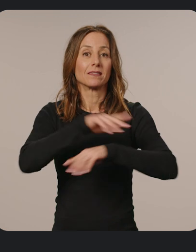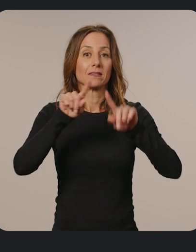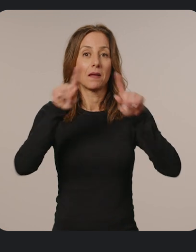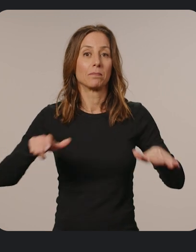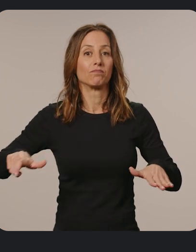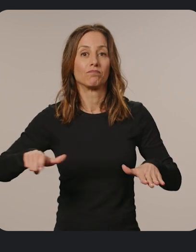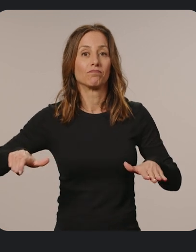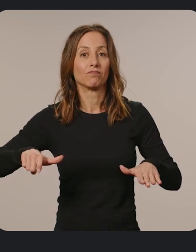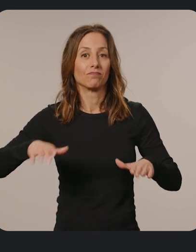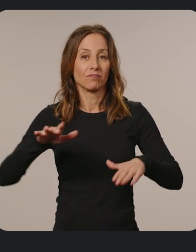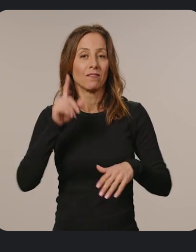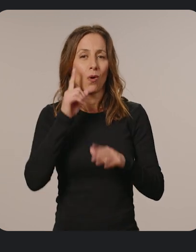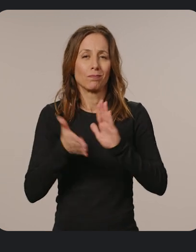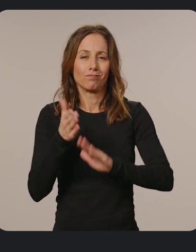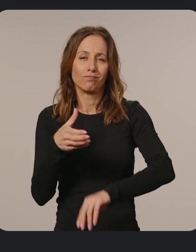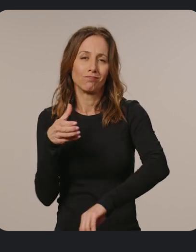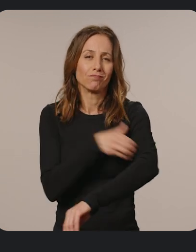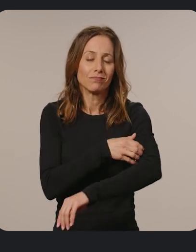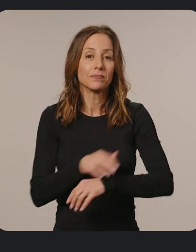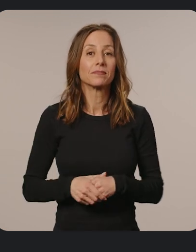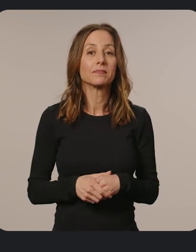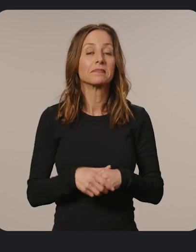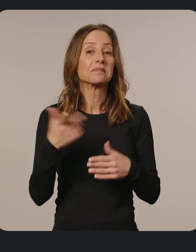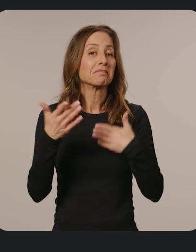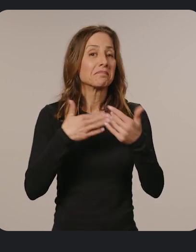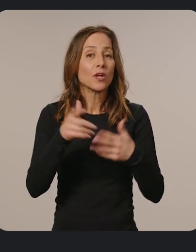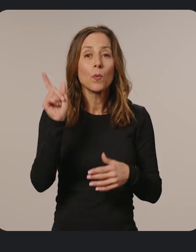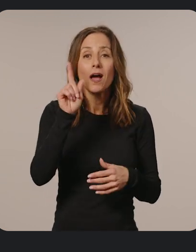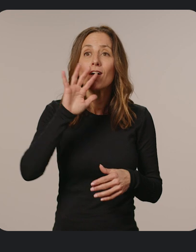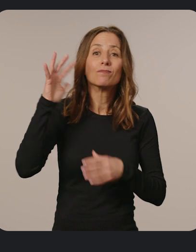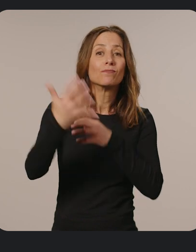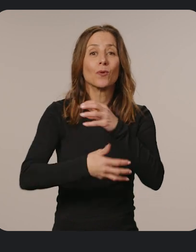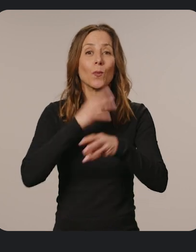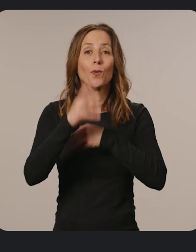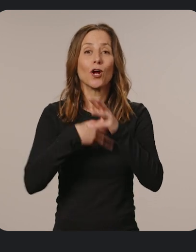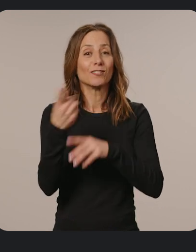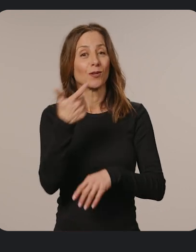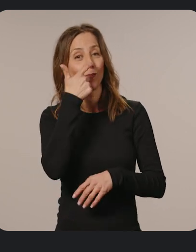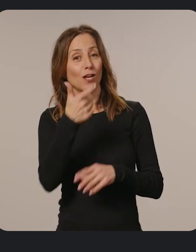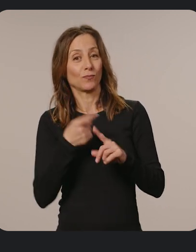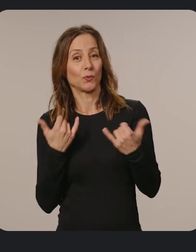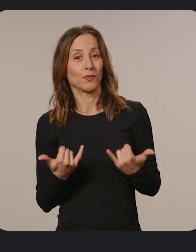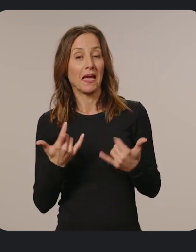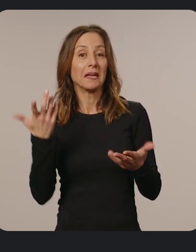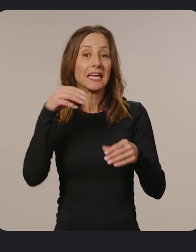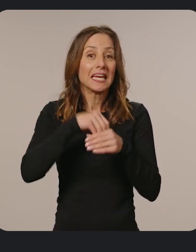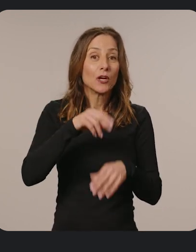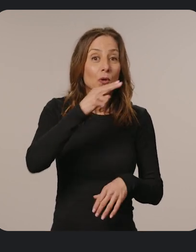option for a lot of processing power. And no matter where in the world you're watching from today, whether you're